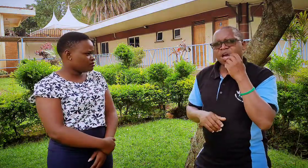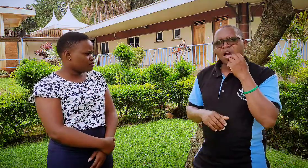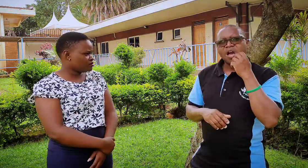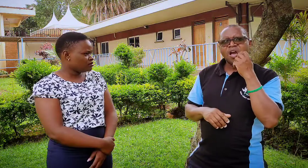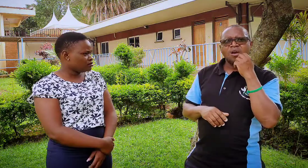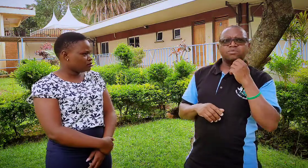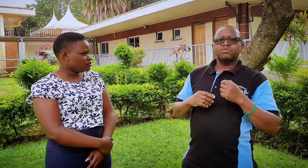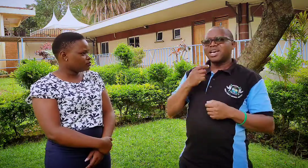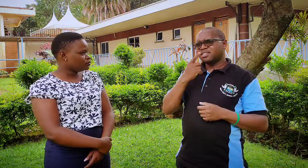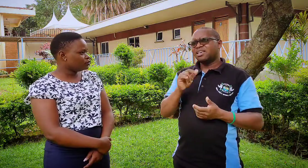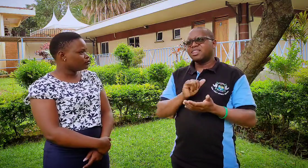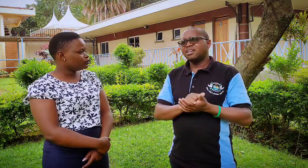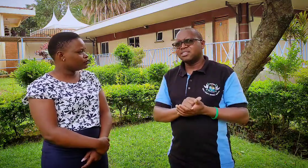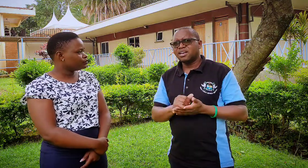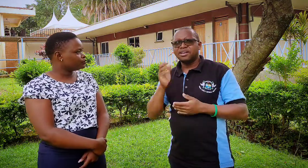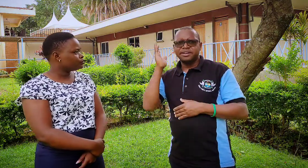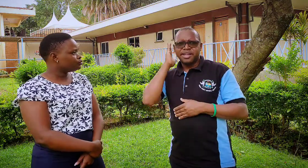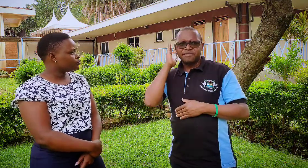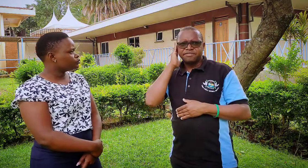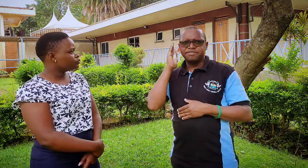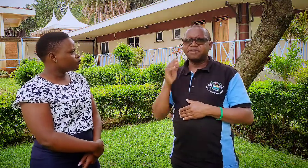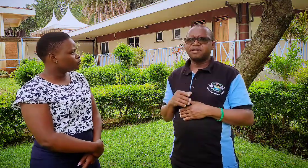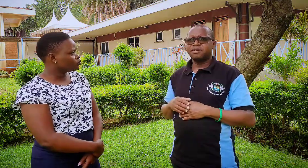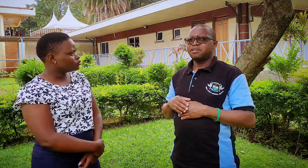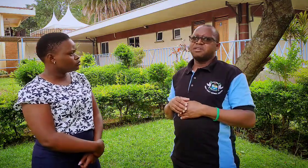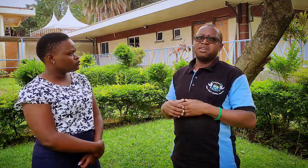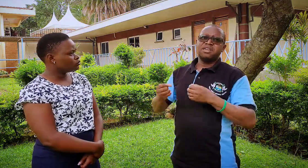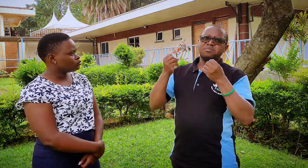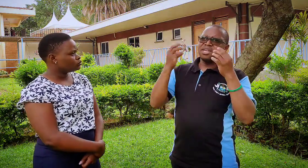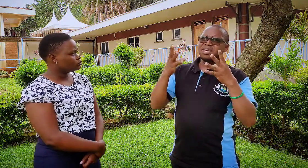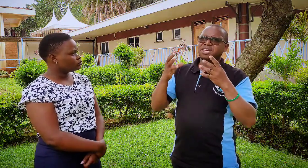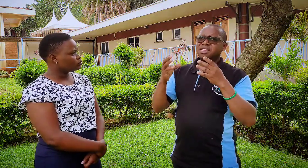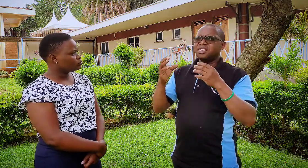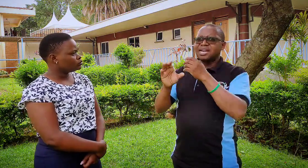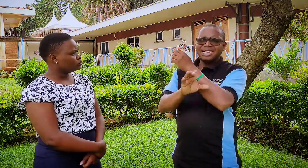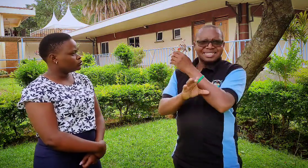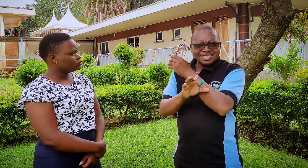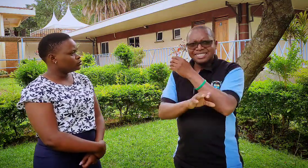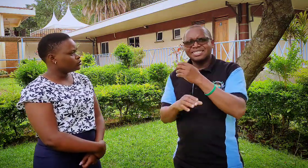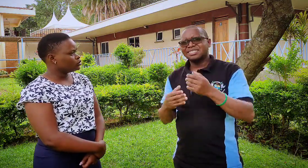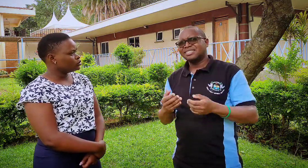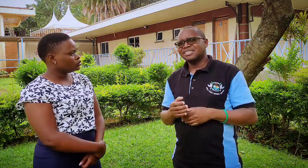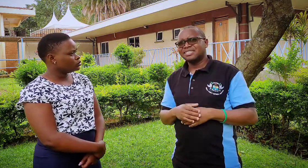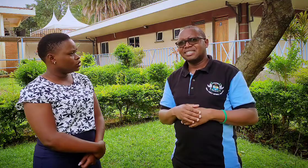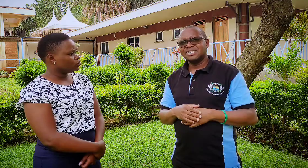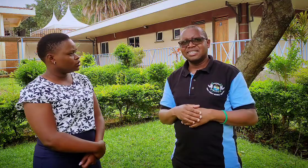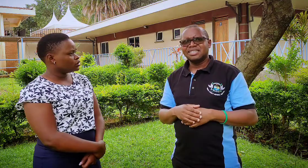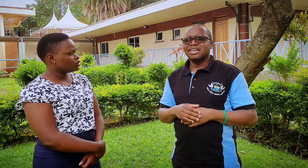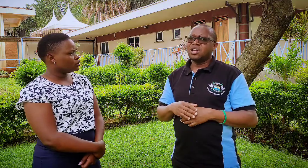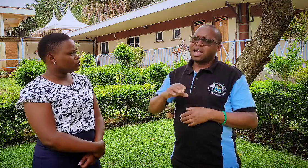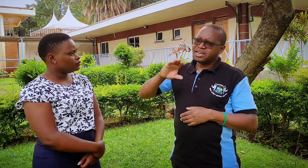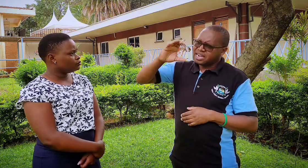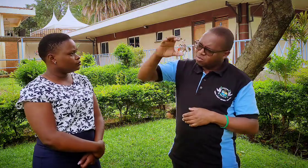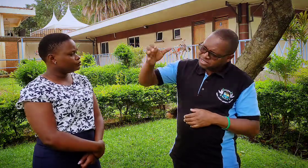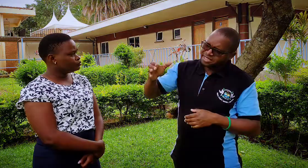We are saying that Deaf in many countries countries and counties.